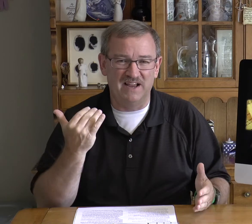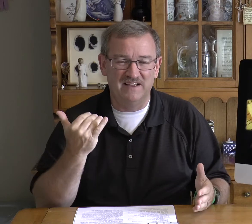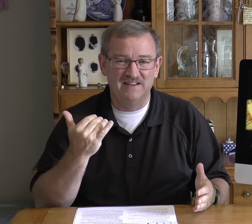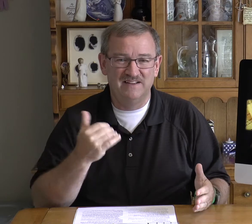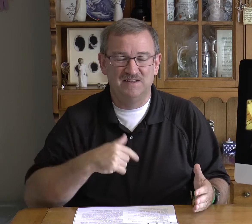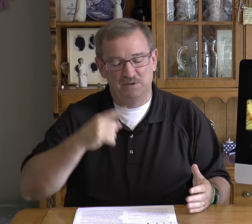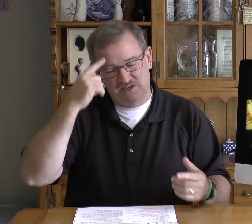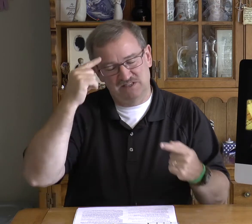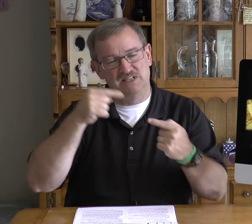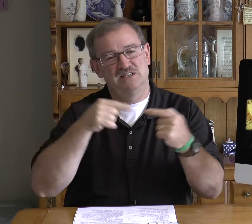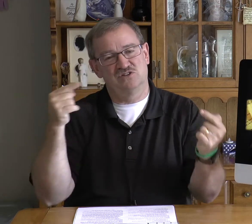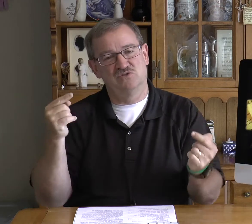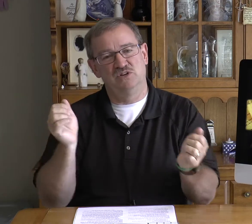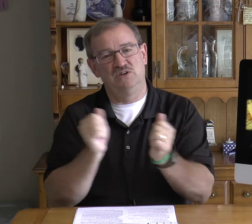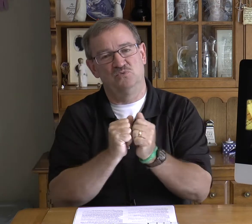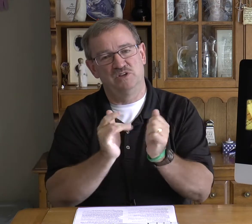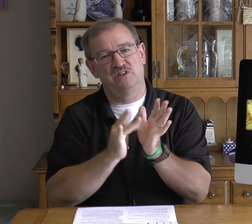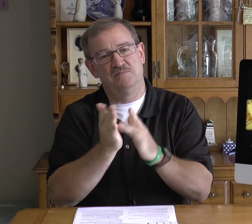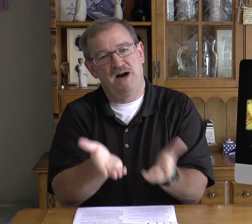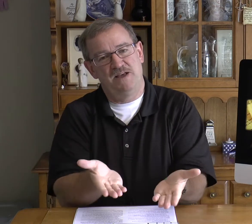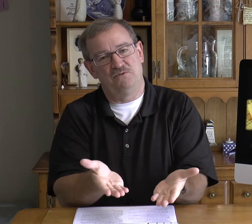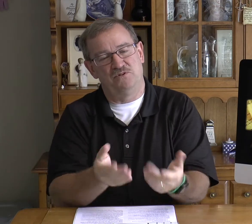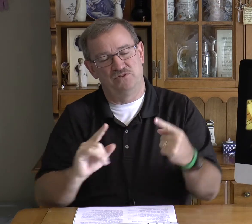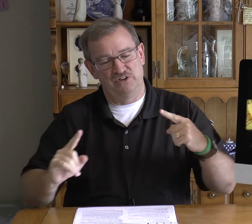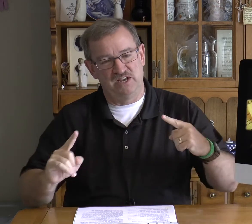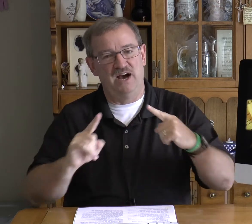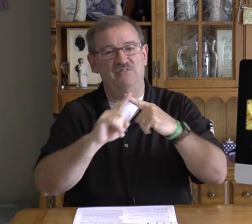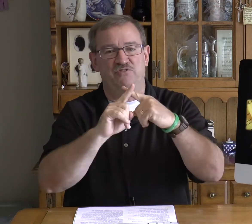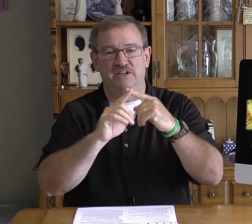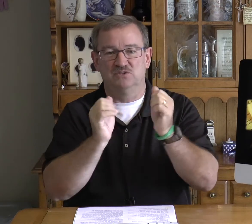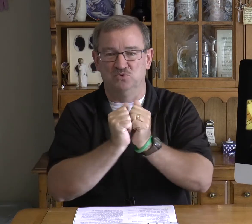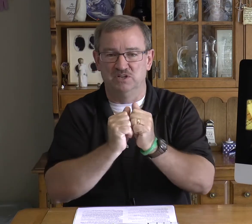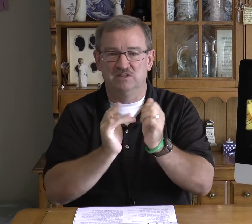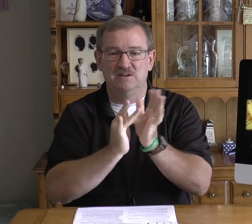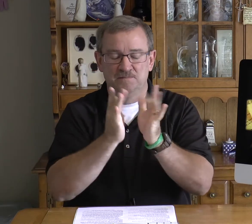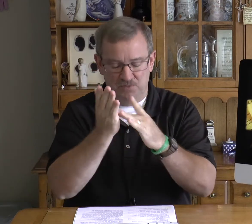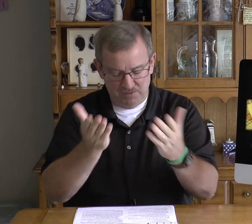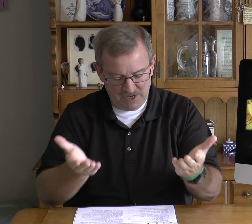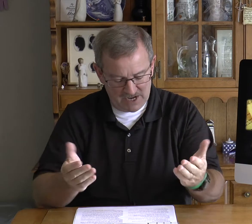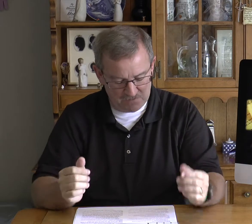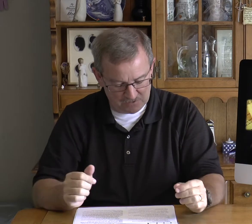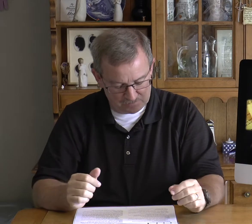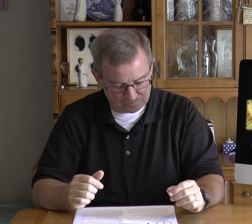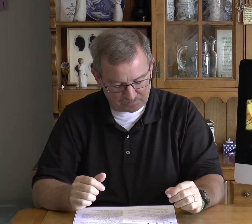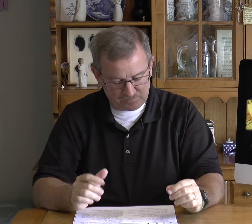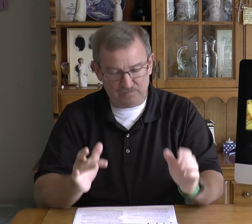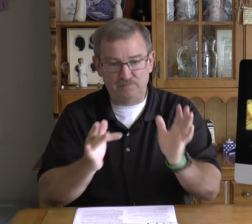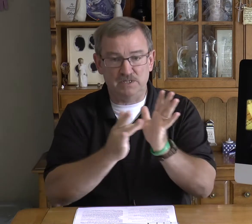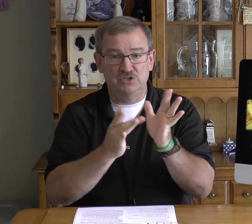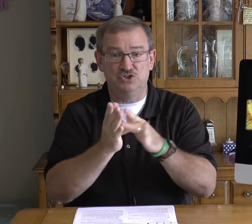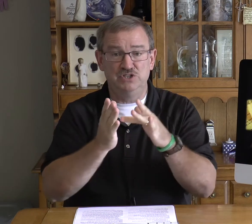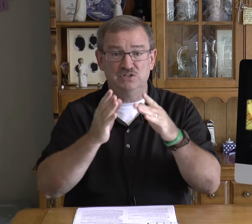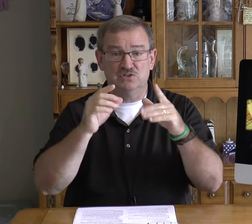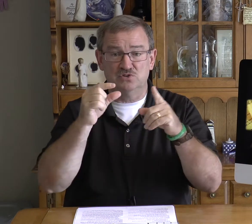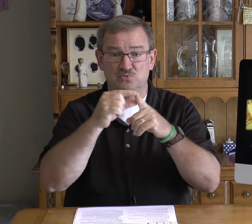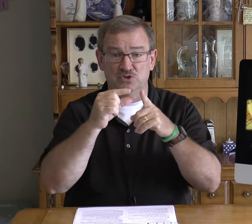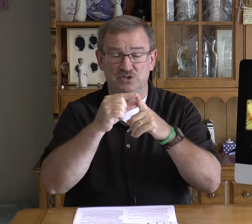because they disagree with the Bible they're in conflict with the Bible Jesus's words